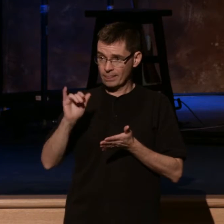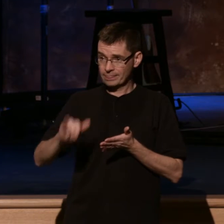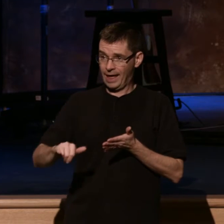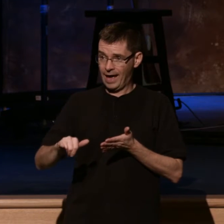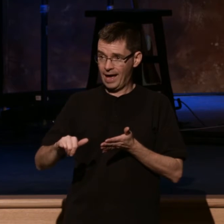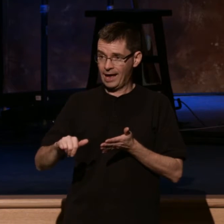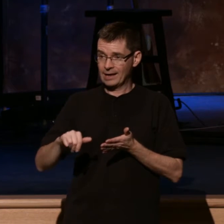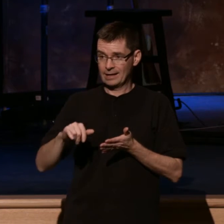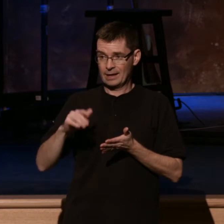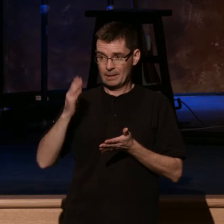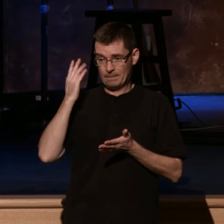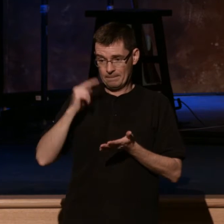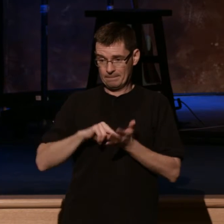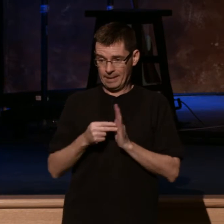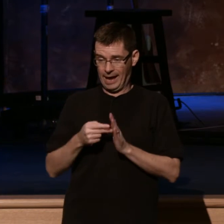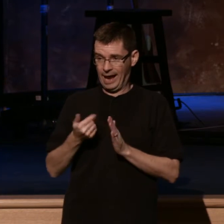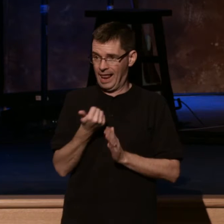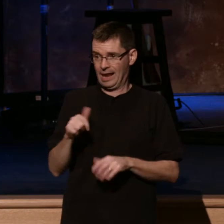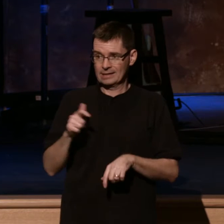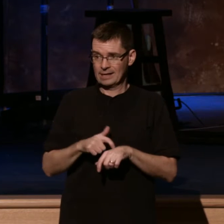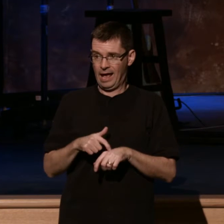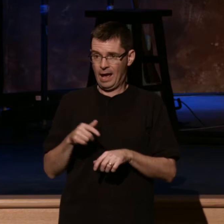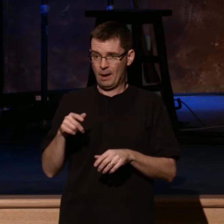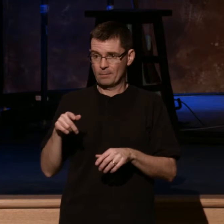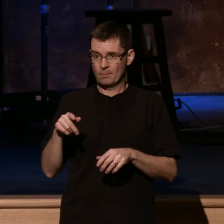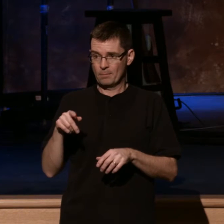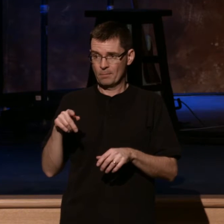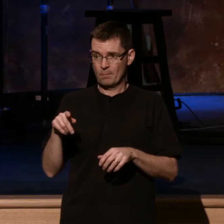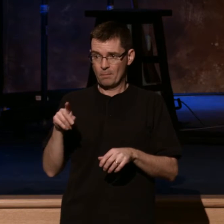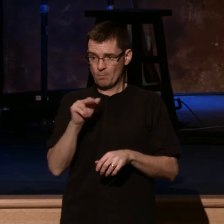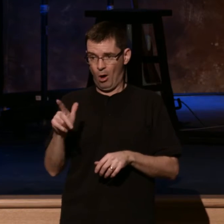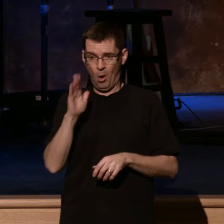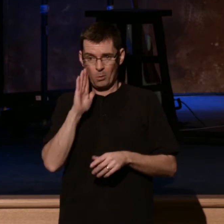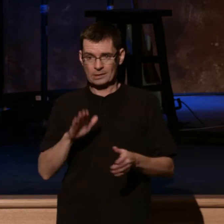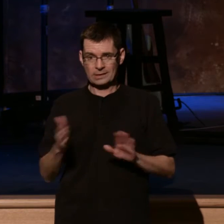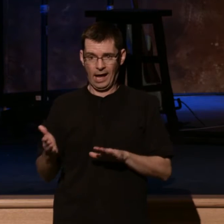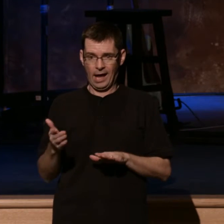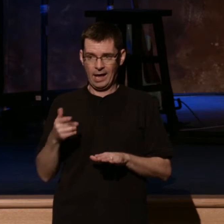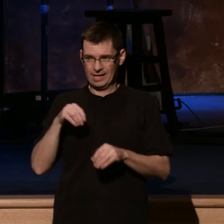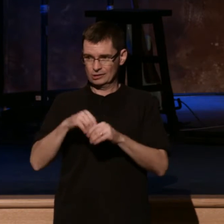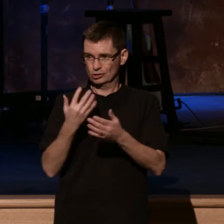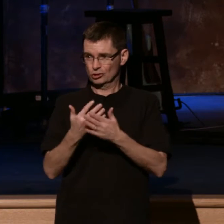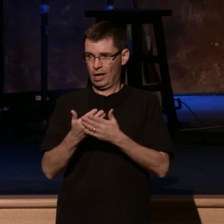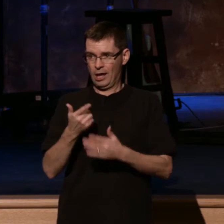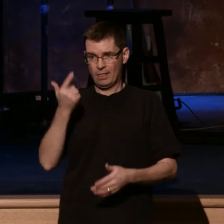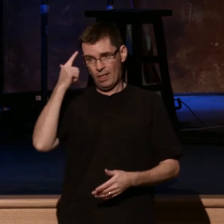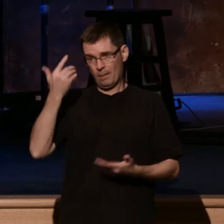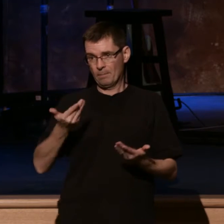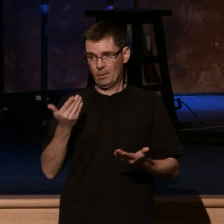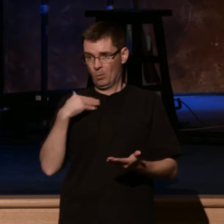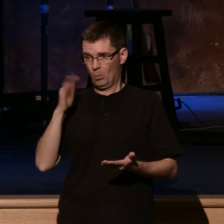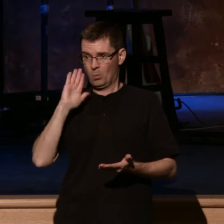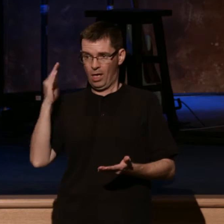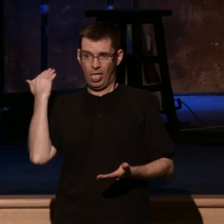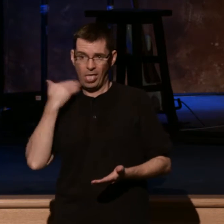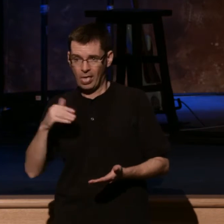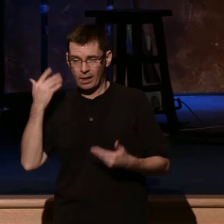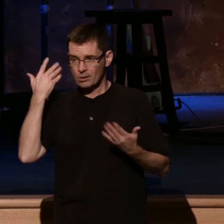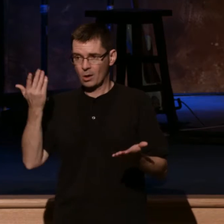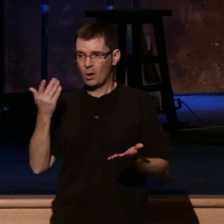realizing today could be the day that my head goes off. And it doesn't matter whether I live or whether I die. All that I